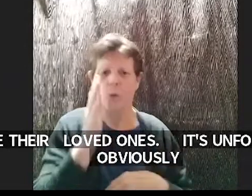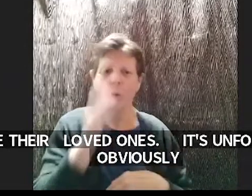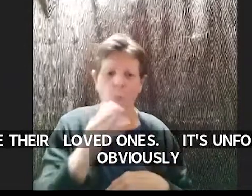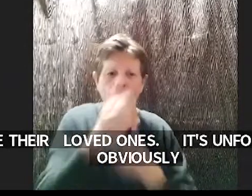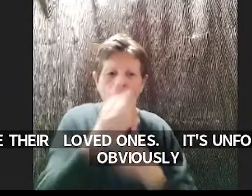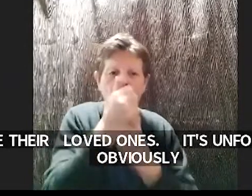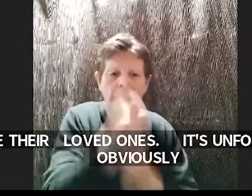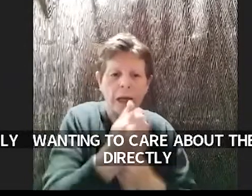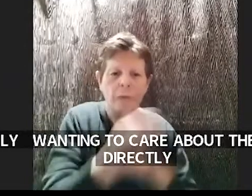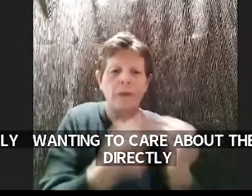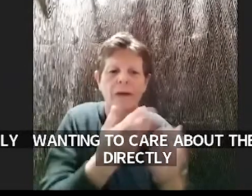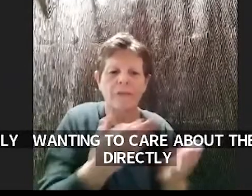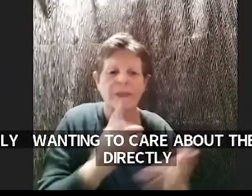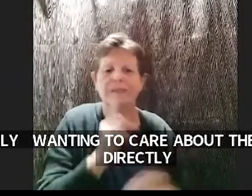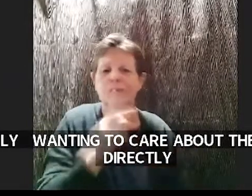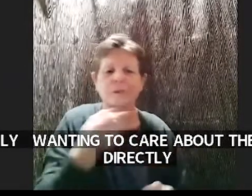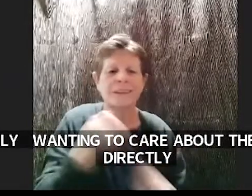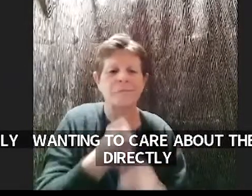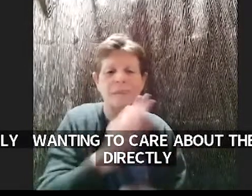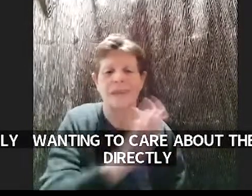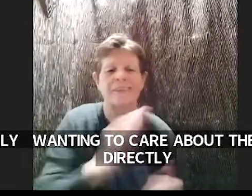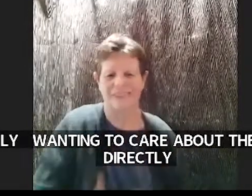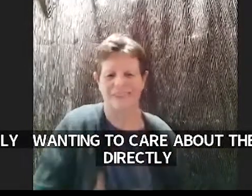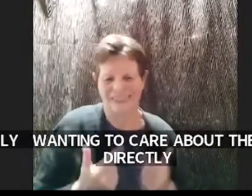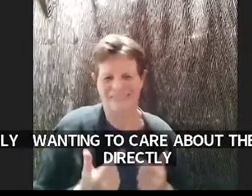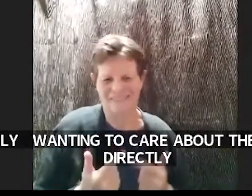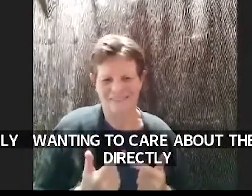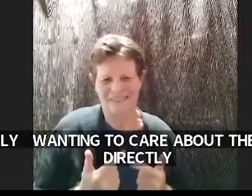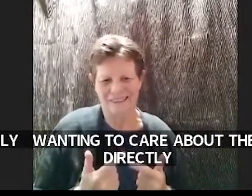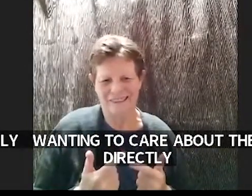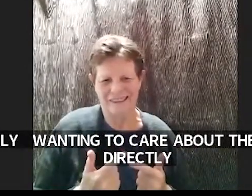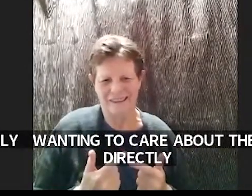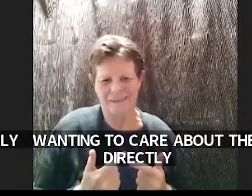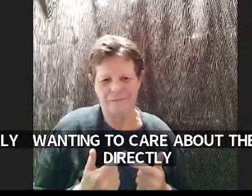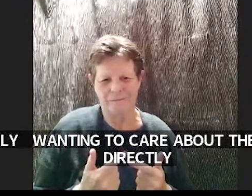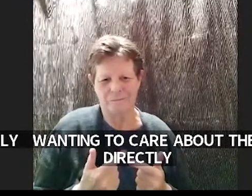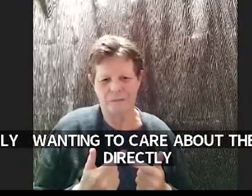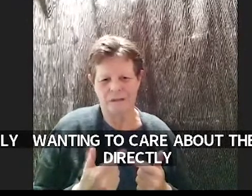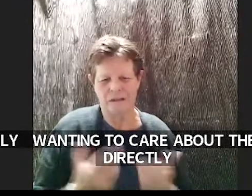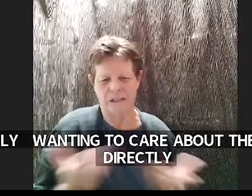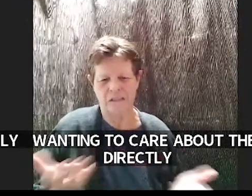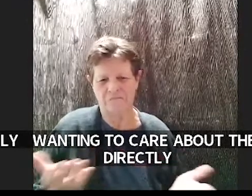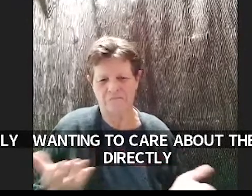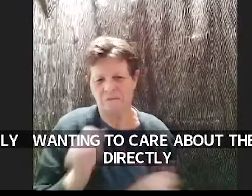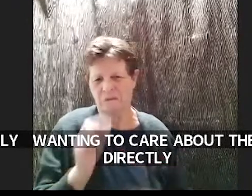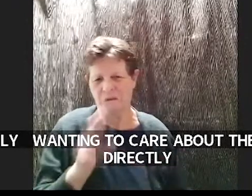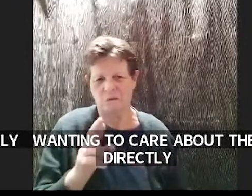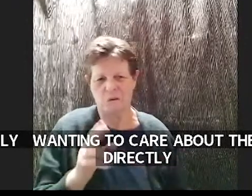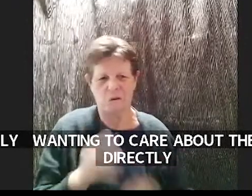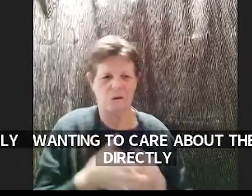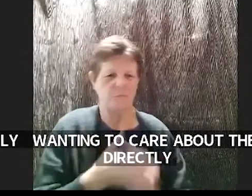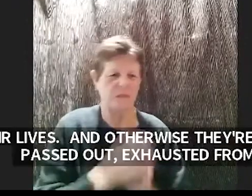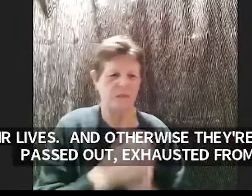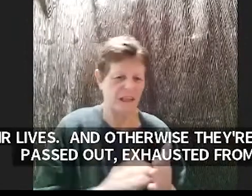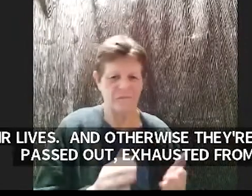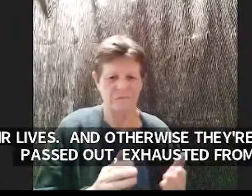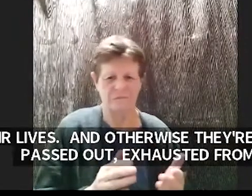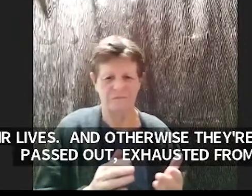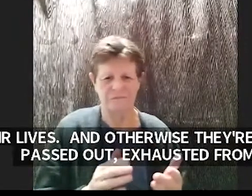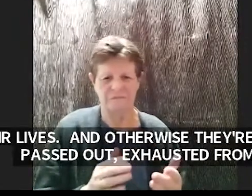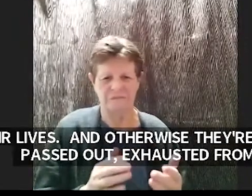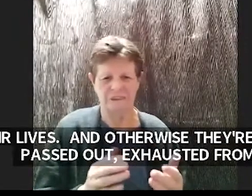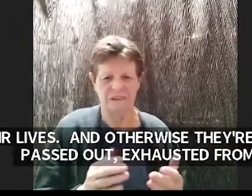um and otherwise they're going to be passed out exhausted from from working at the office all day working all